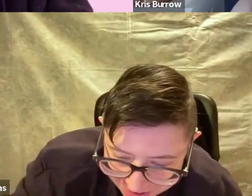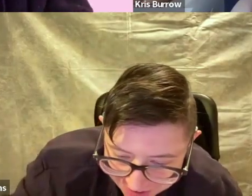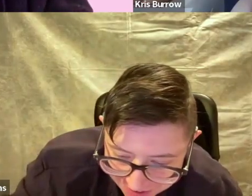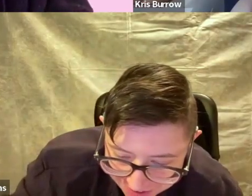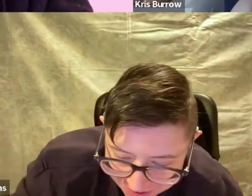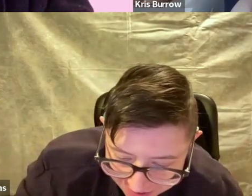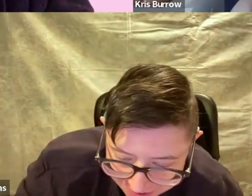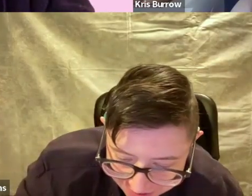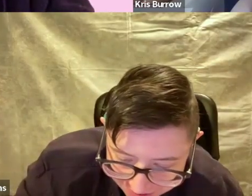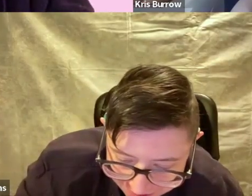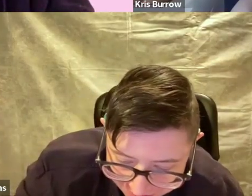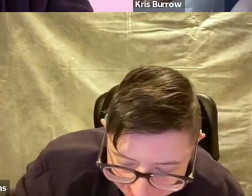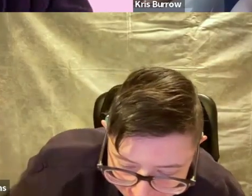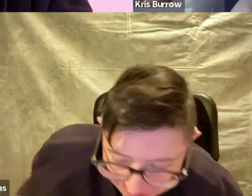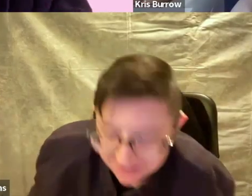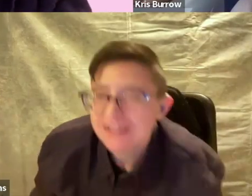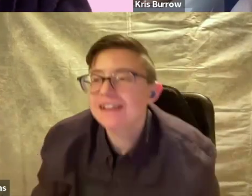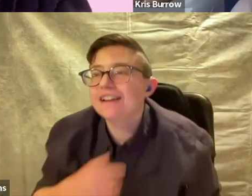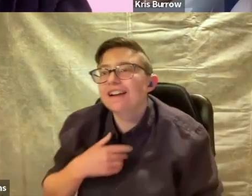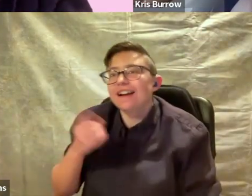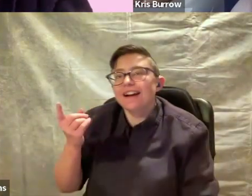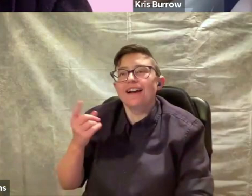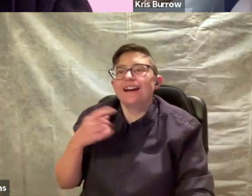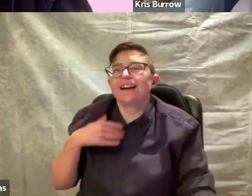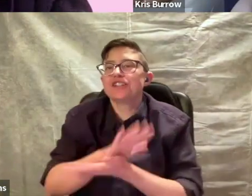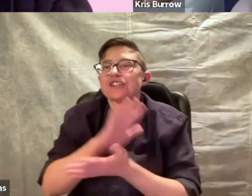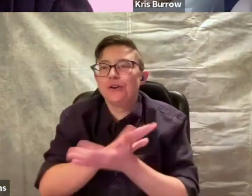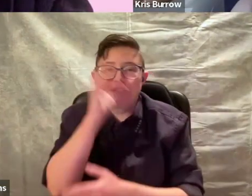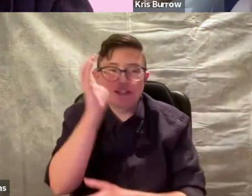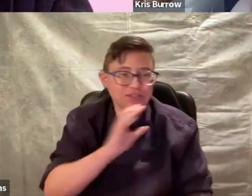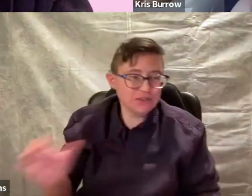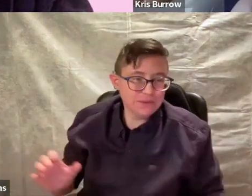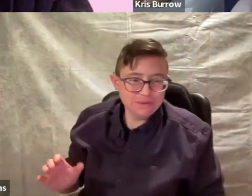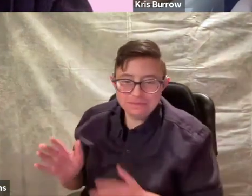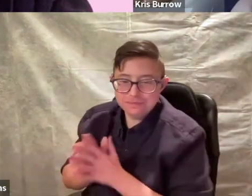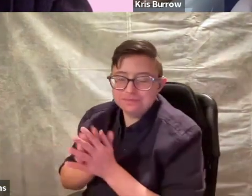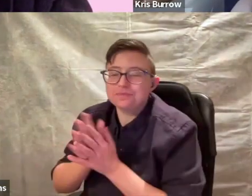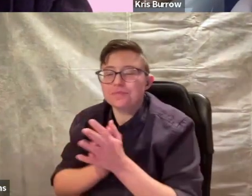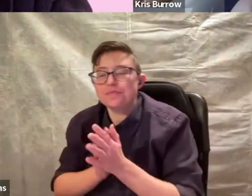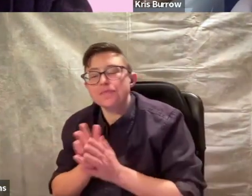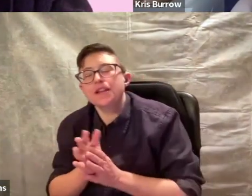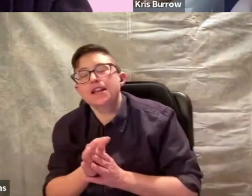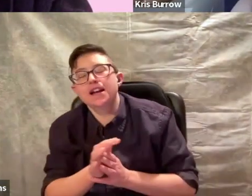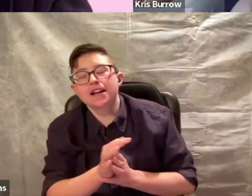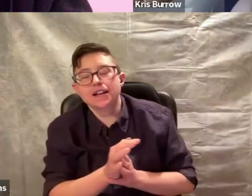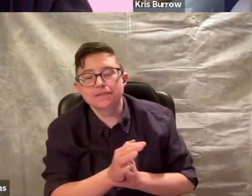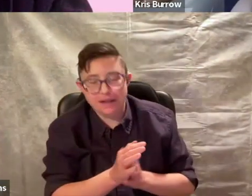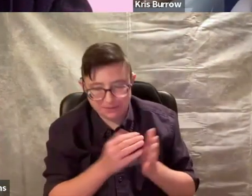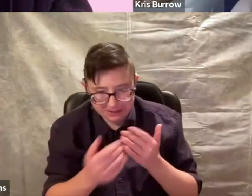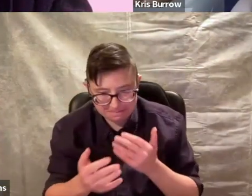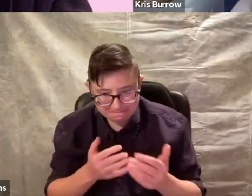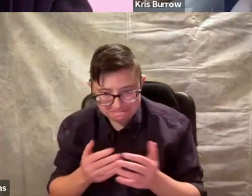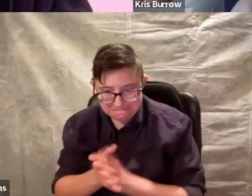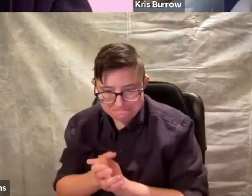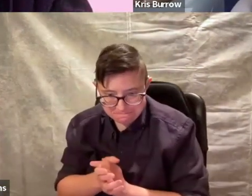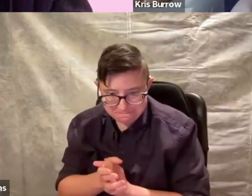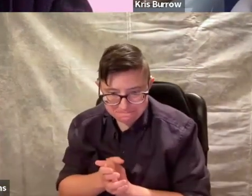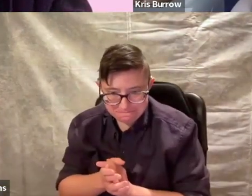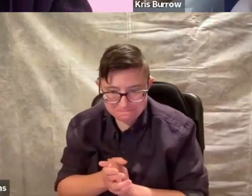Trust him. Ah, the joys of Zoom. Anyway.